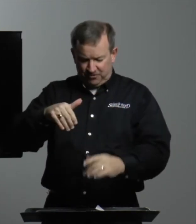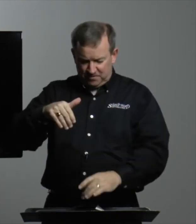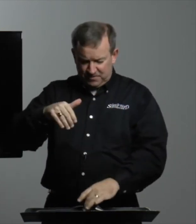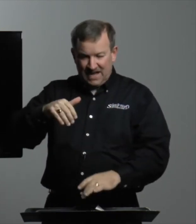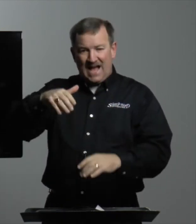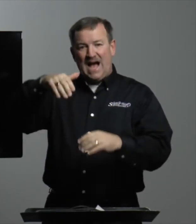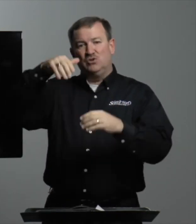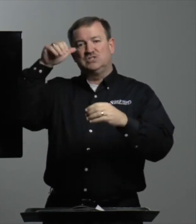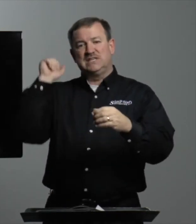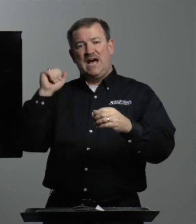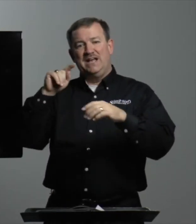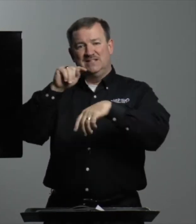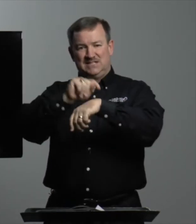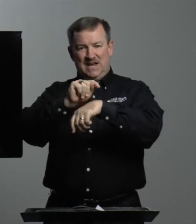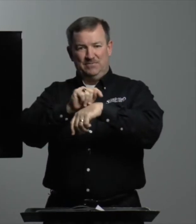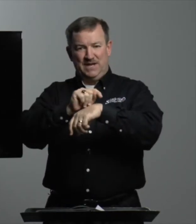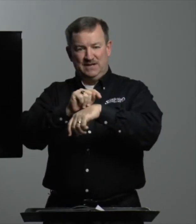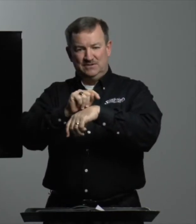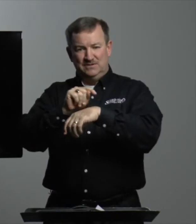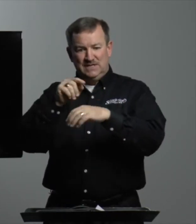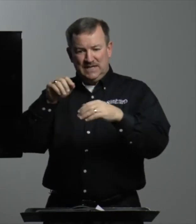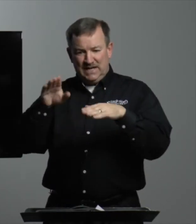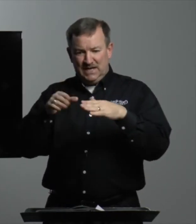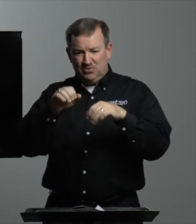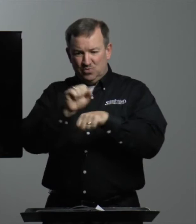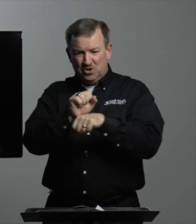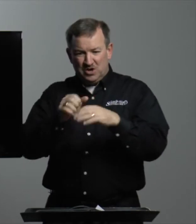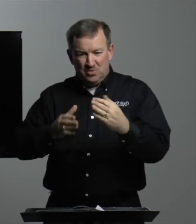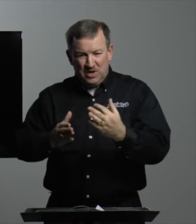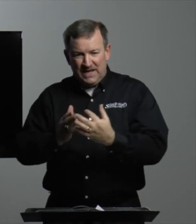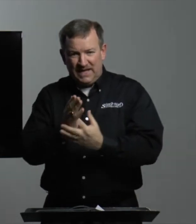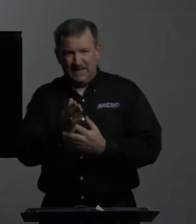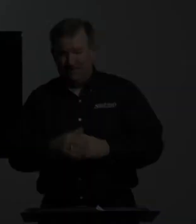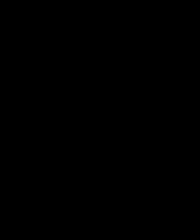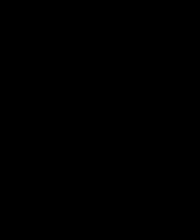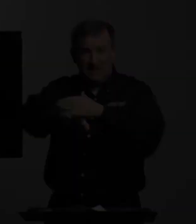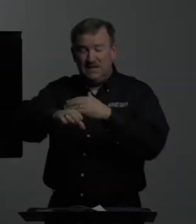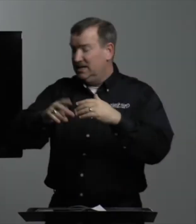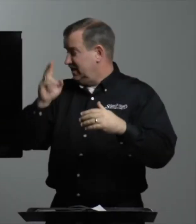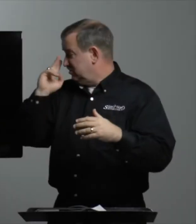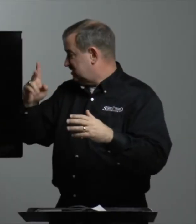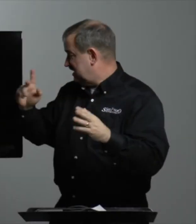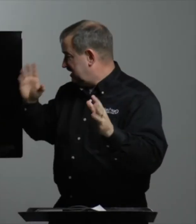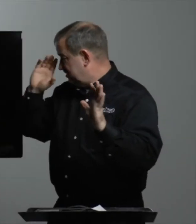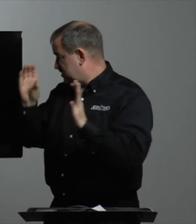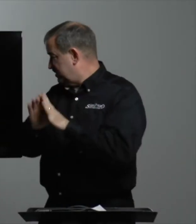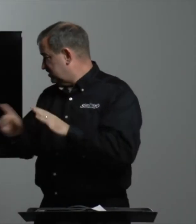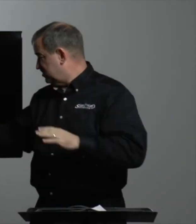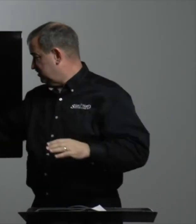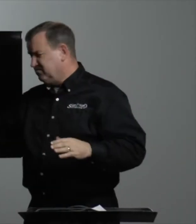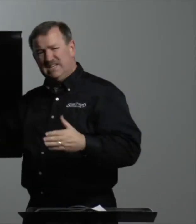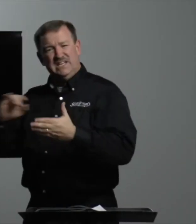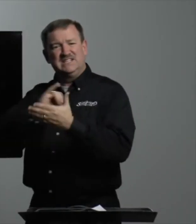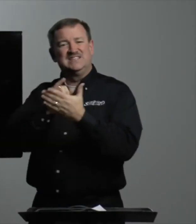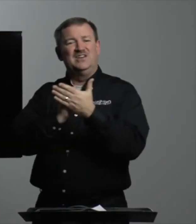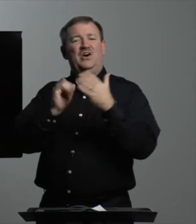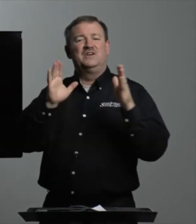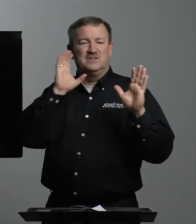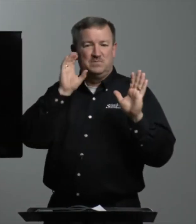from outside the tabernacle and work our way in. And you'll see here this picture. It's an artist